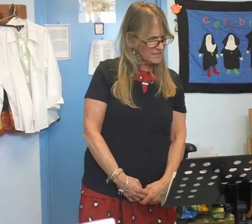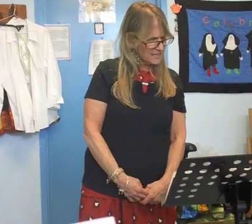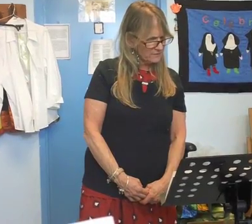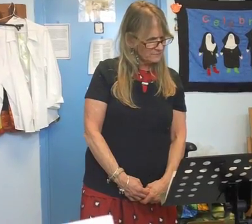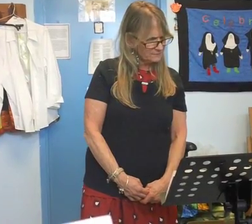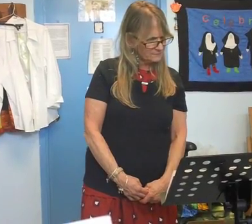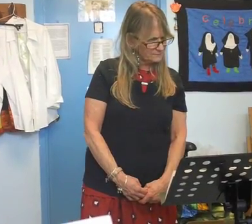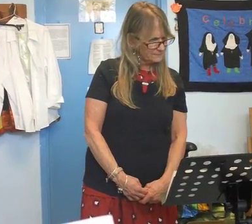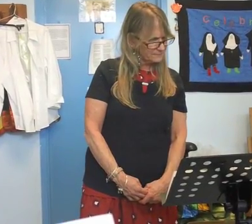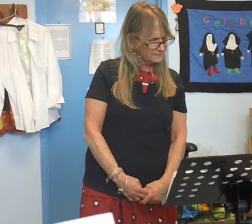now